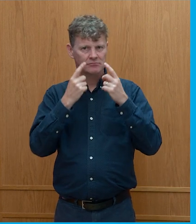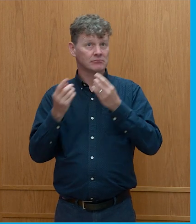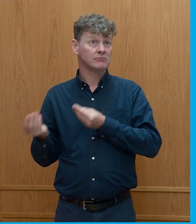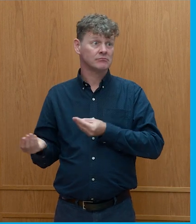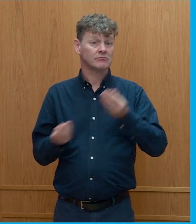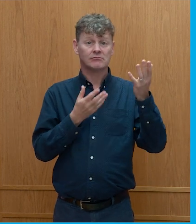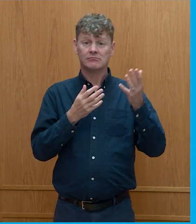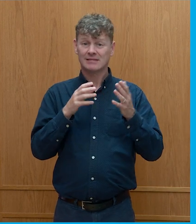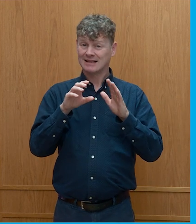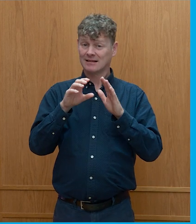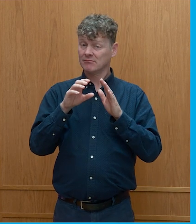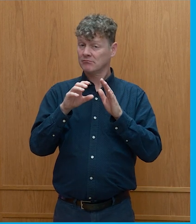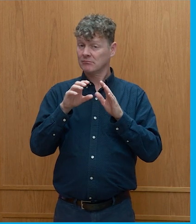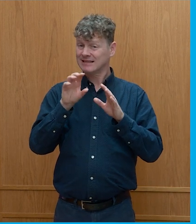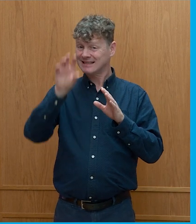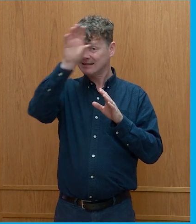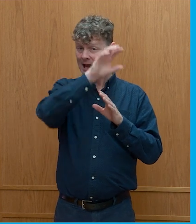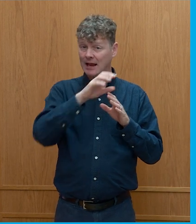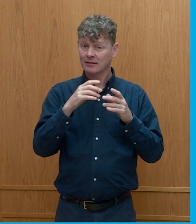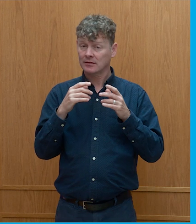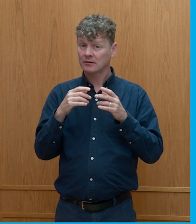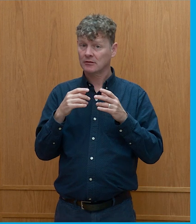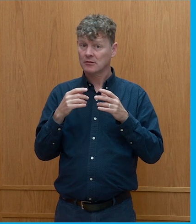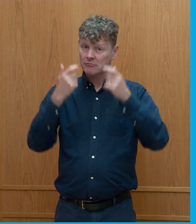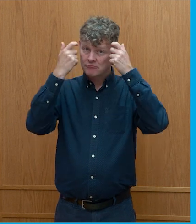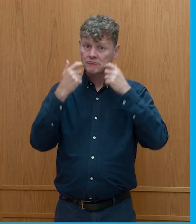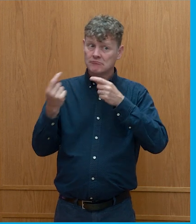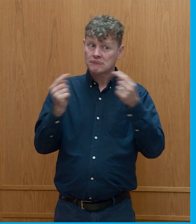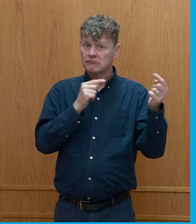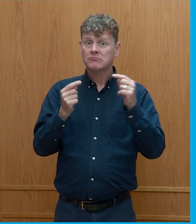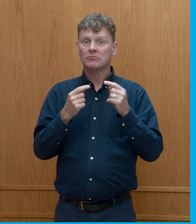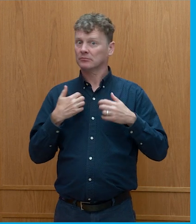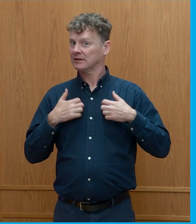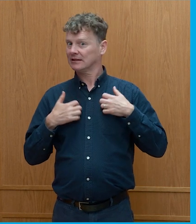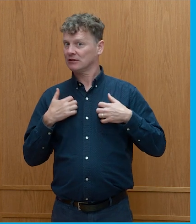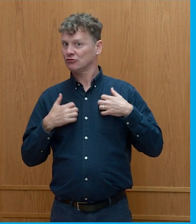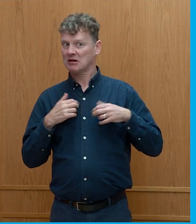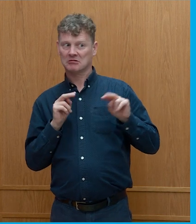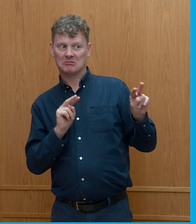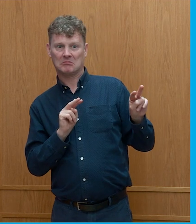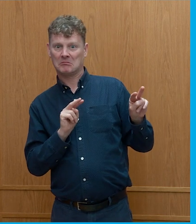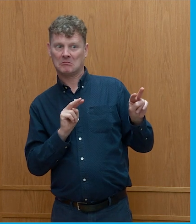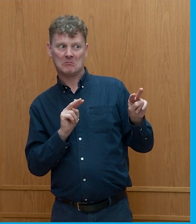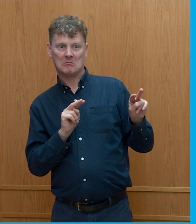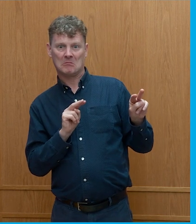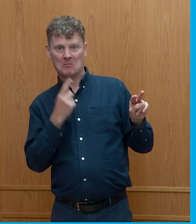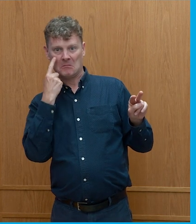legislatures in a number of states and so it's it's a very interesting read um across the atlantic just to see how how that's playing out